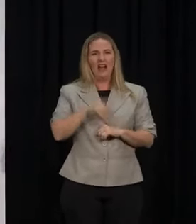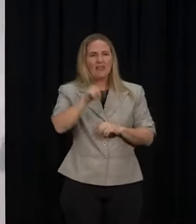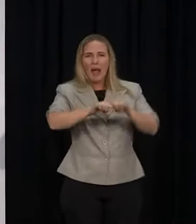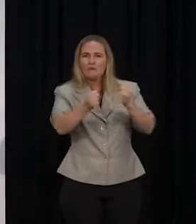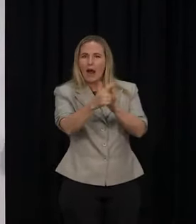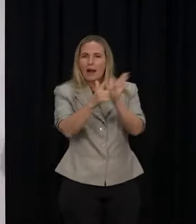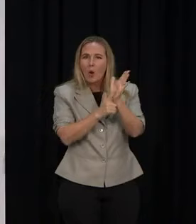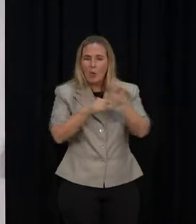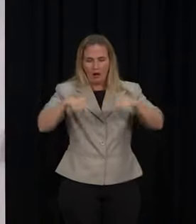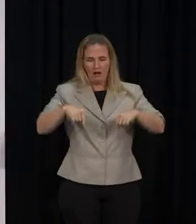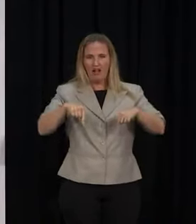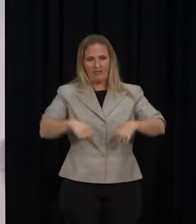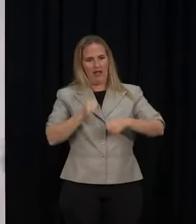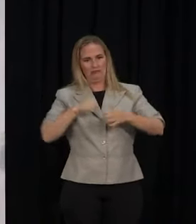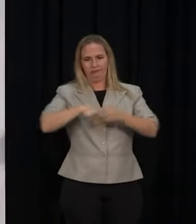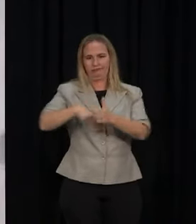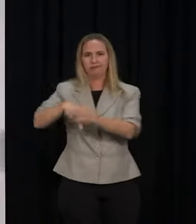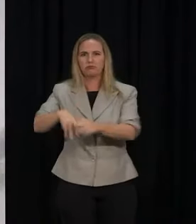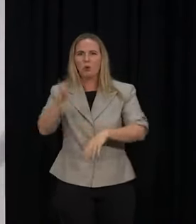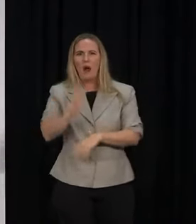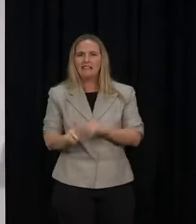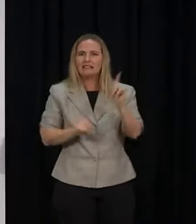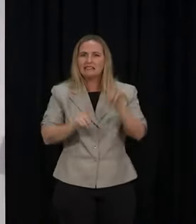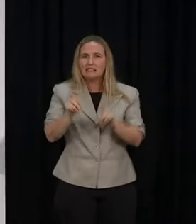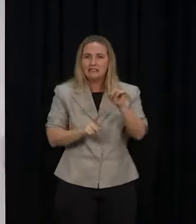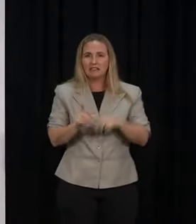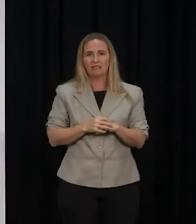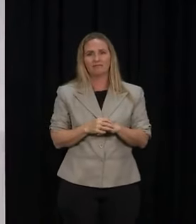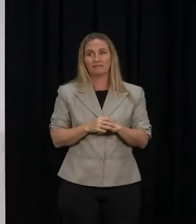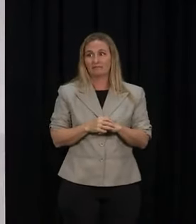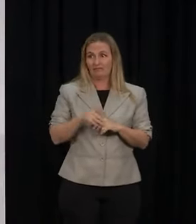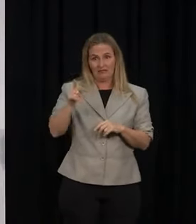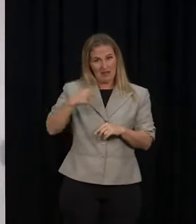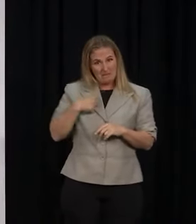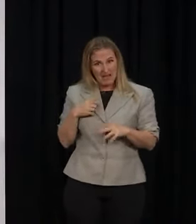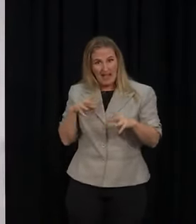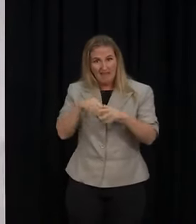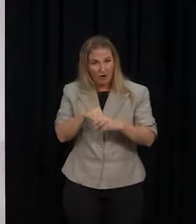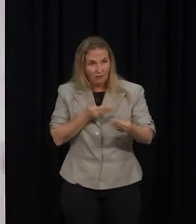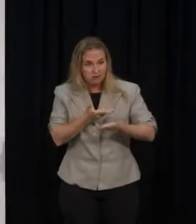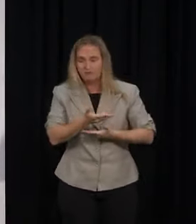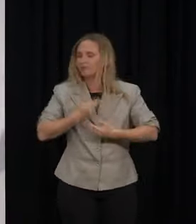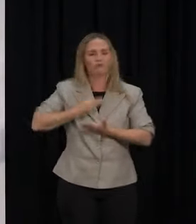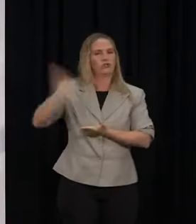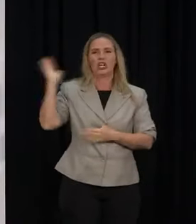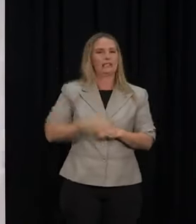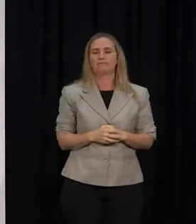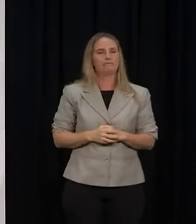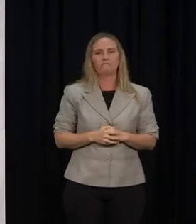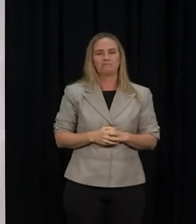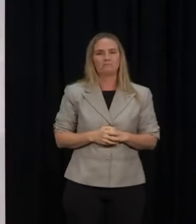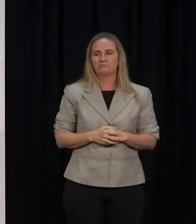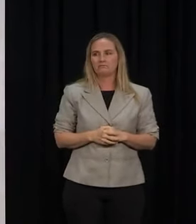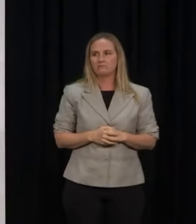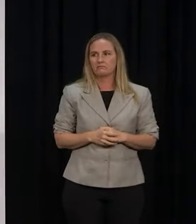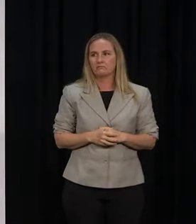allow Wellingtonians to move around the city, the suggestion that we would then engage with that kind of behaviour, I just reject. My responsibility